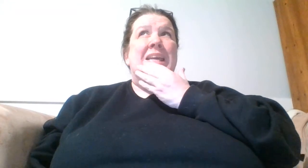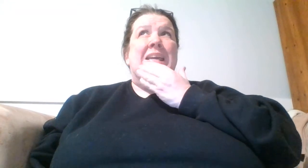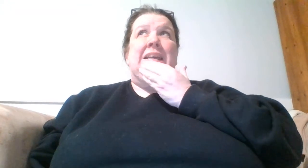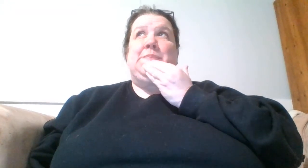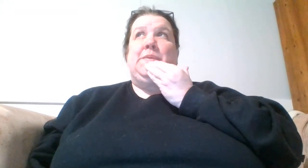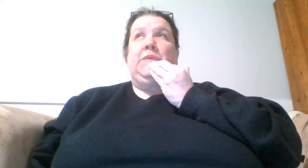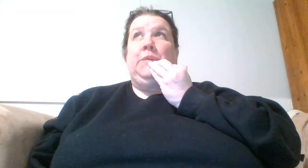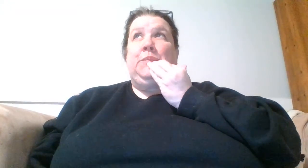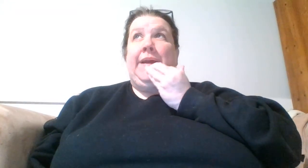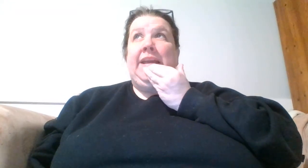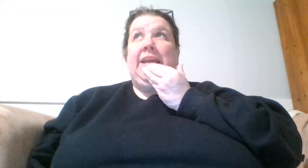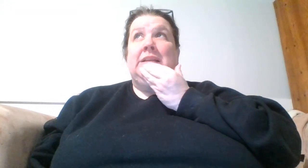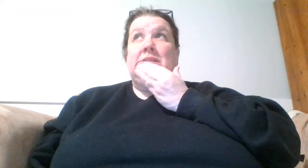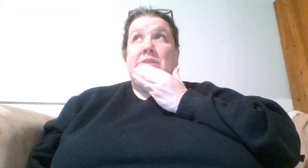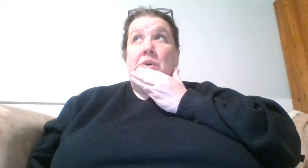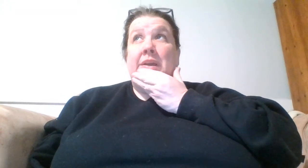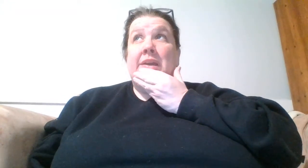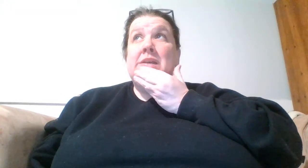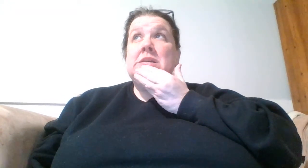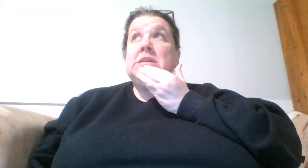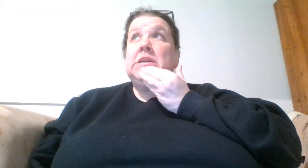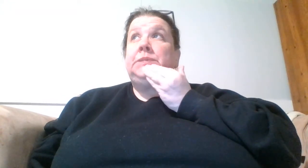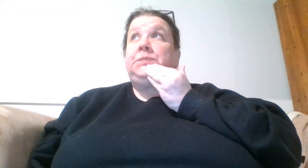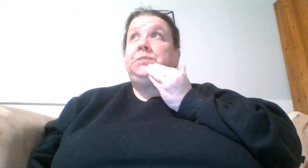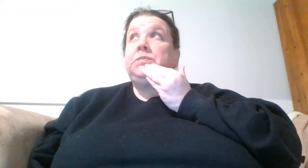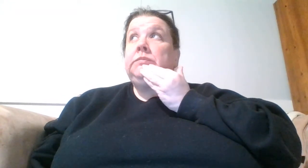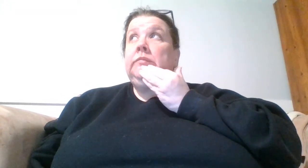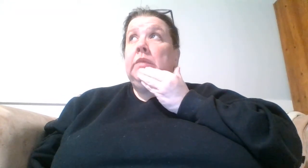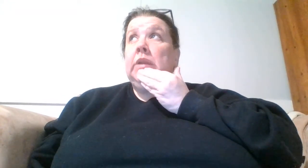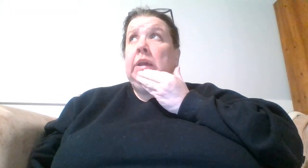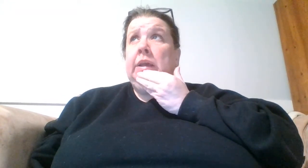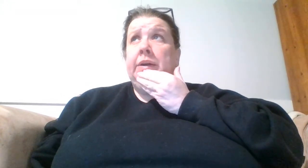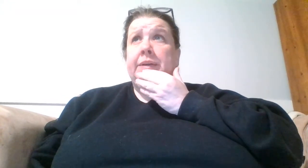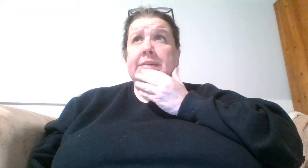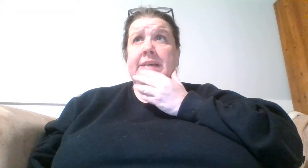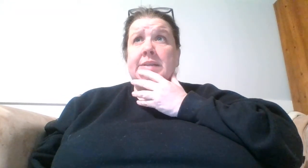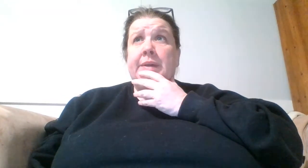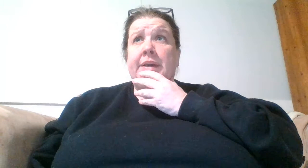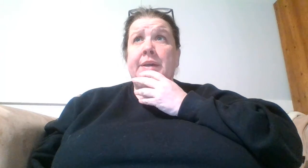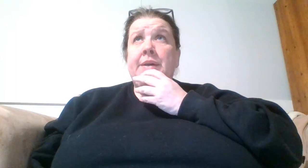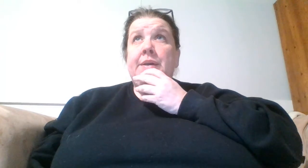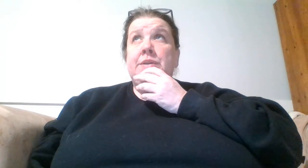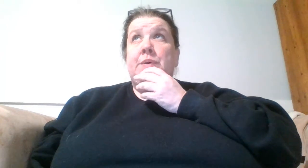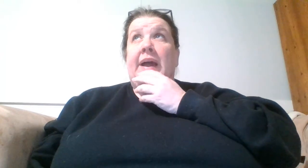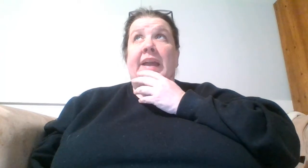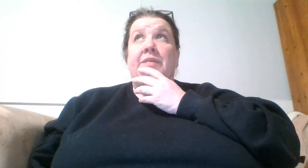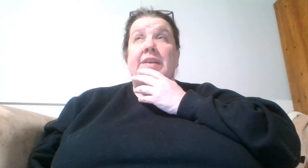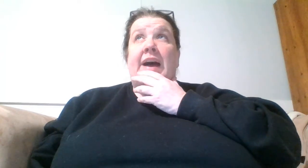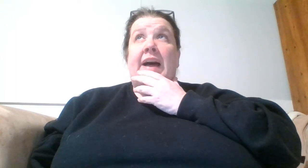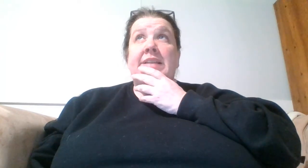it's been really rainy and snowing here this last week. I have not,